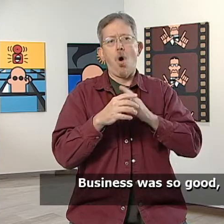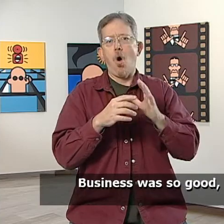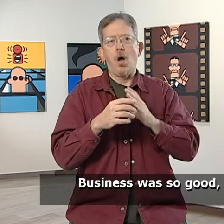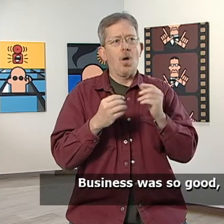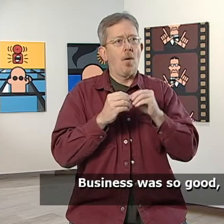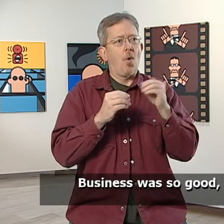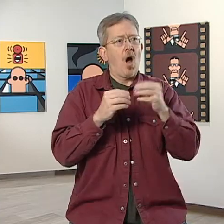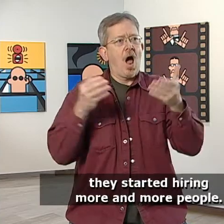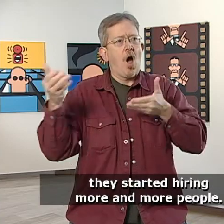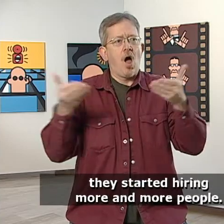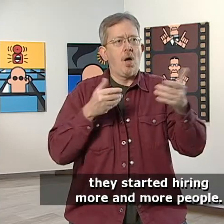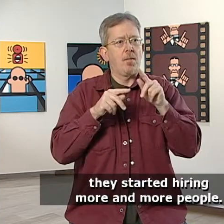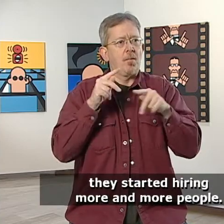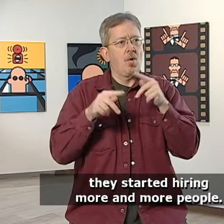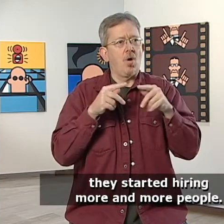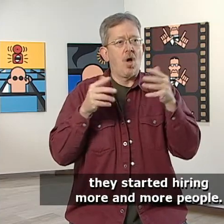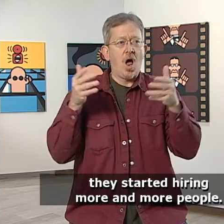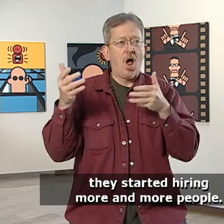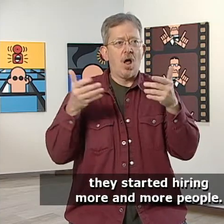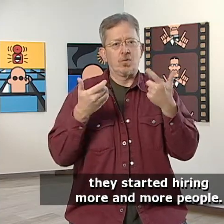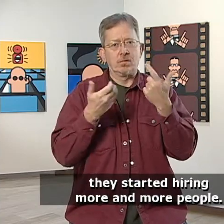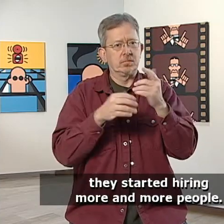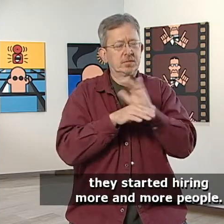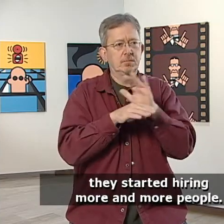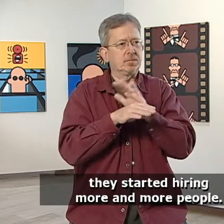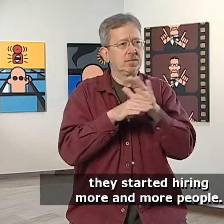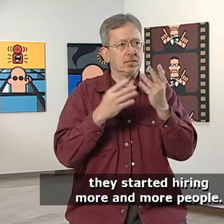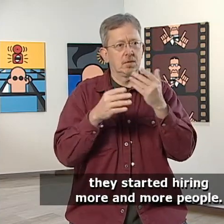Business was so good, they started hiring more and more people.